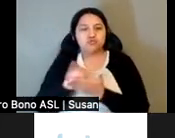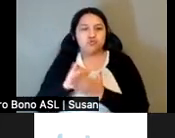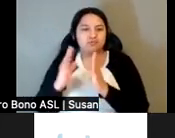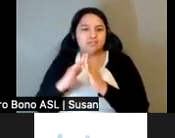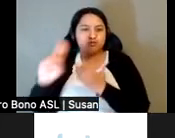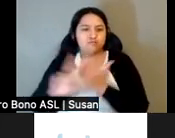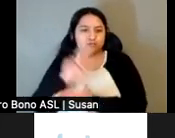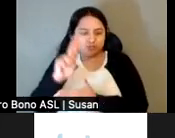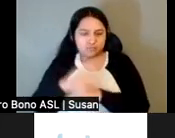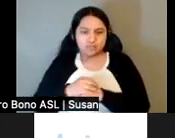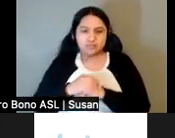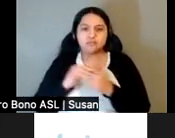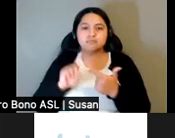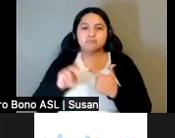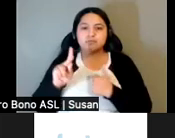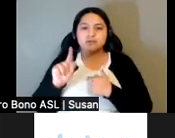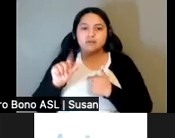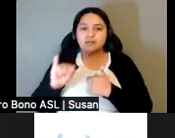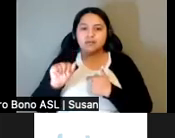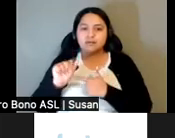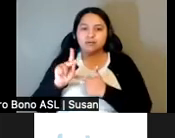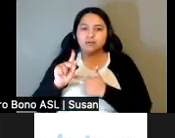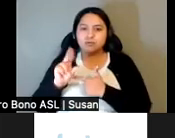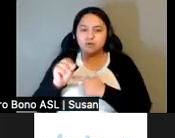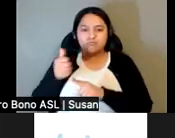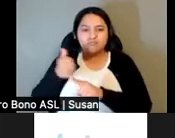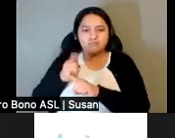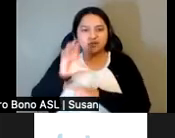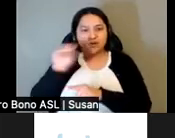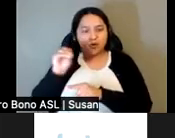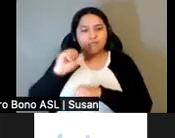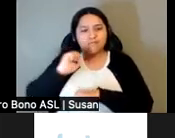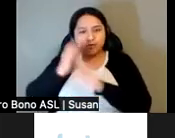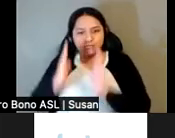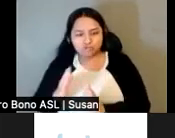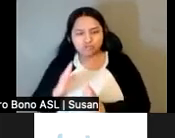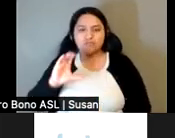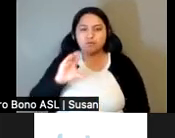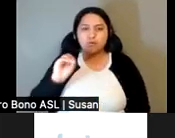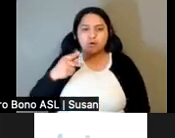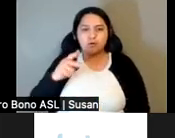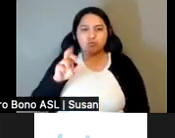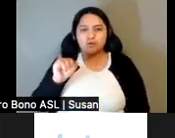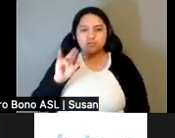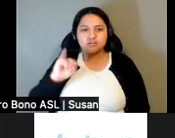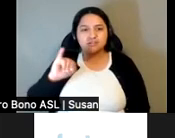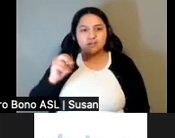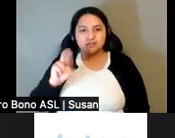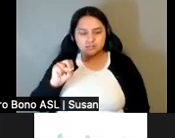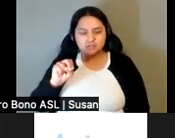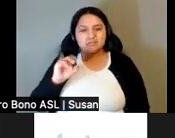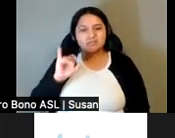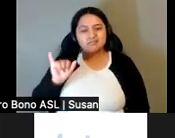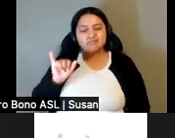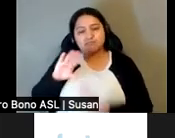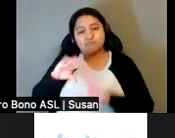Kali Akuno is a co-founder and co-director of Cooperation Jackson. Cooperation Jackson is an emerging vehicle